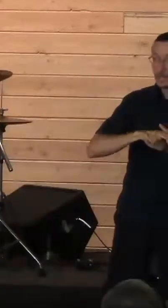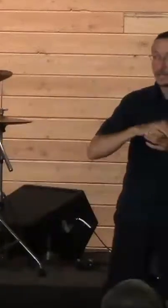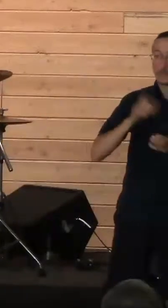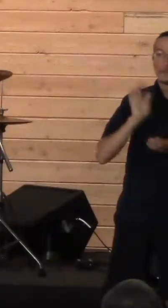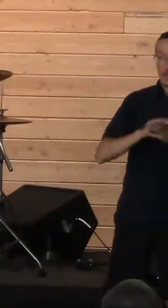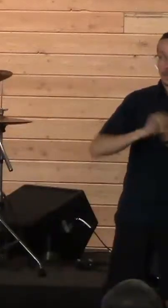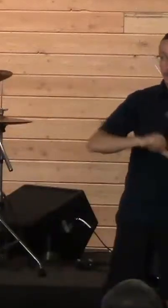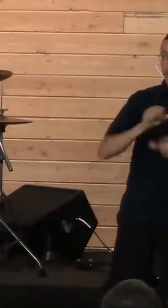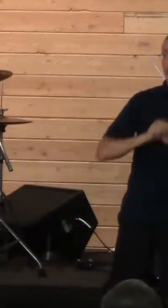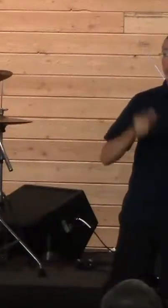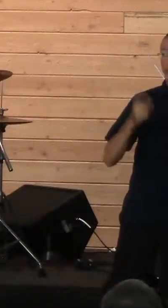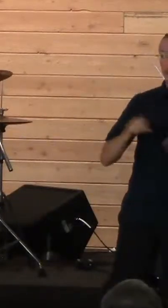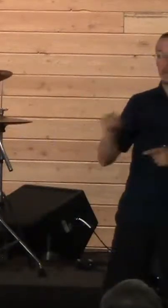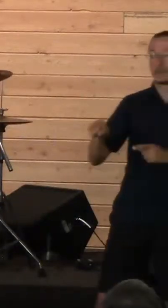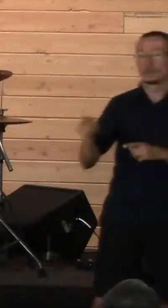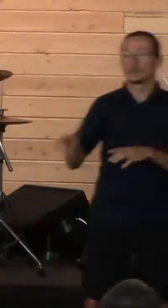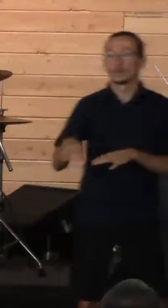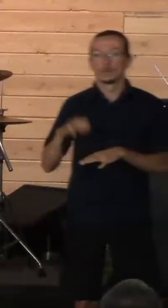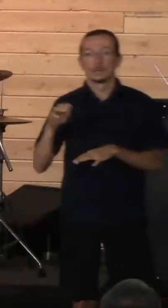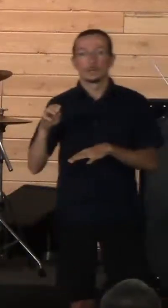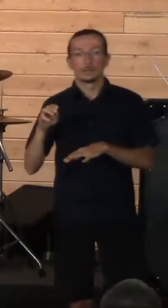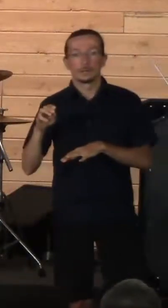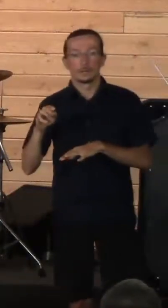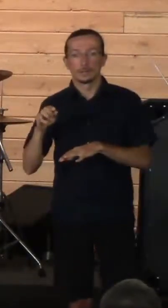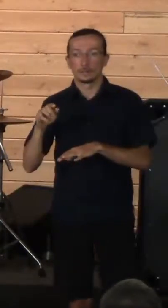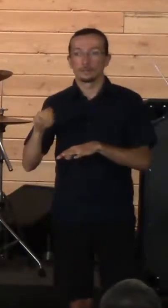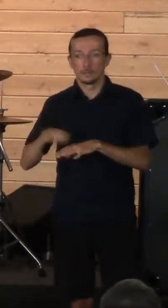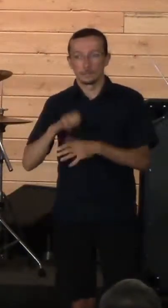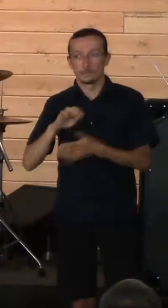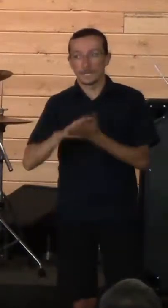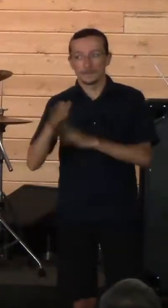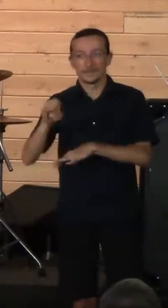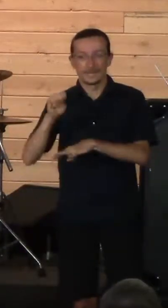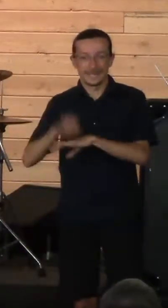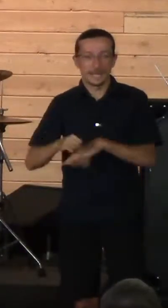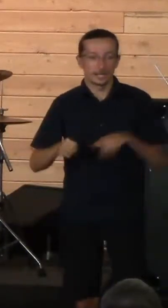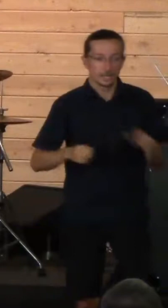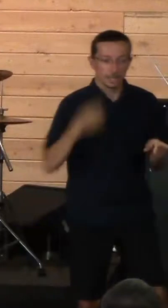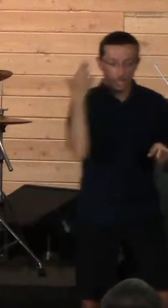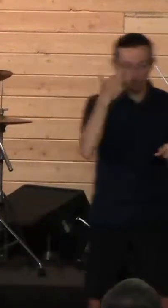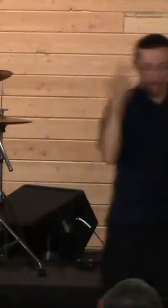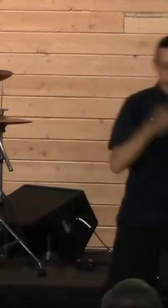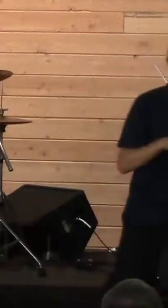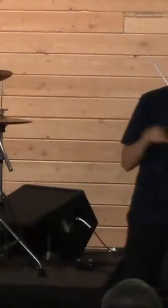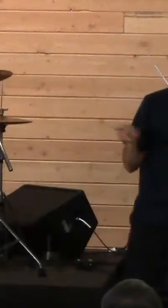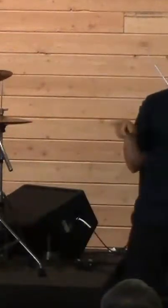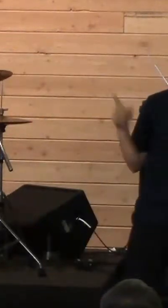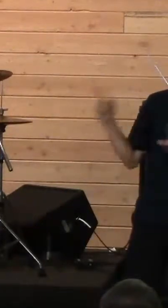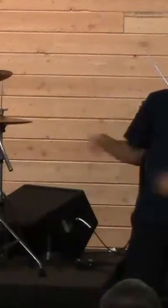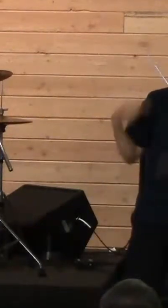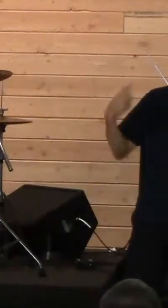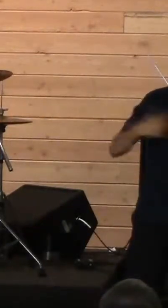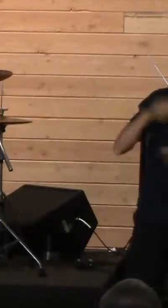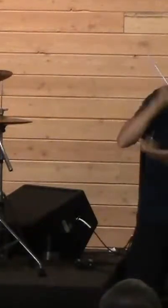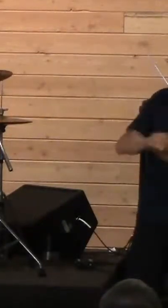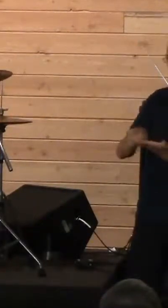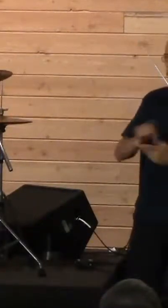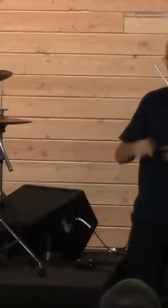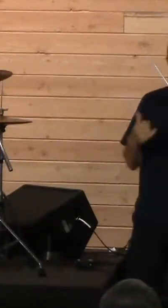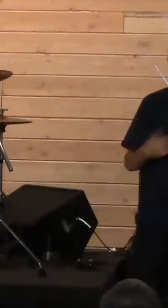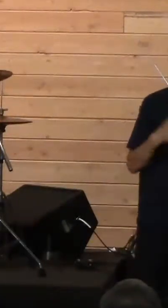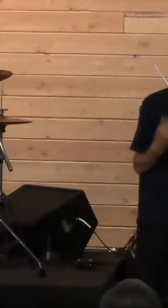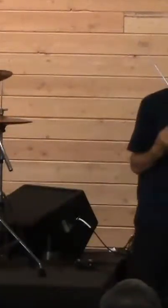and she realizes I've been in love with him the whole time. Now what do I do? And they like go through this whole like